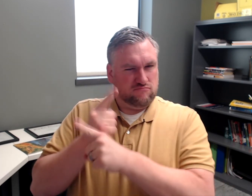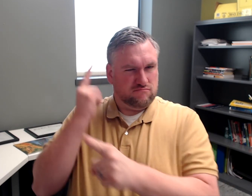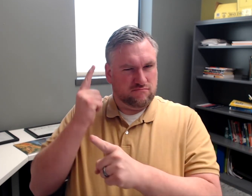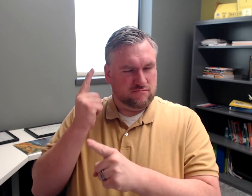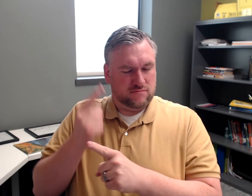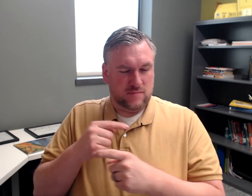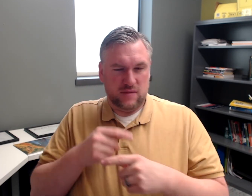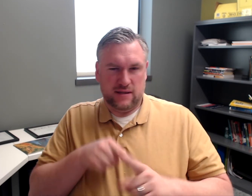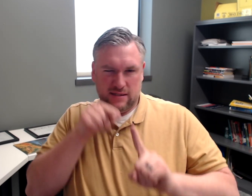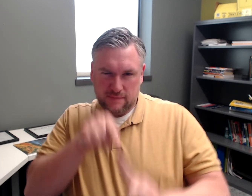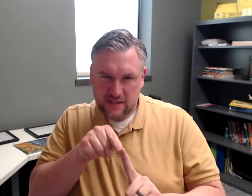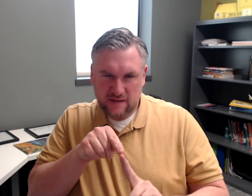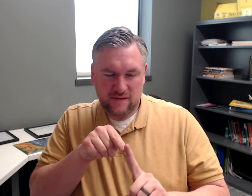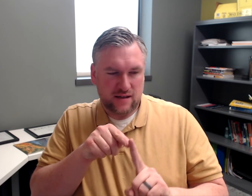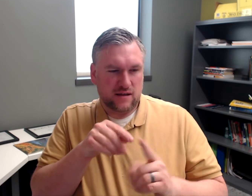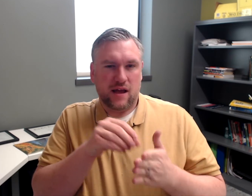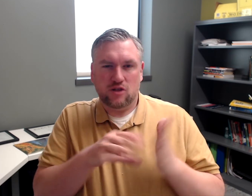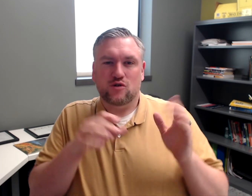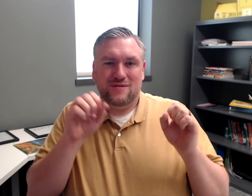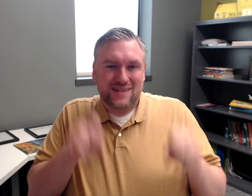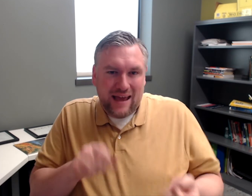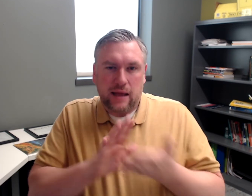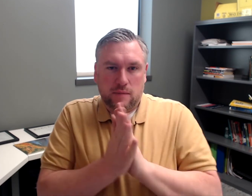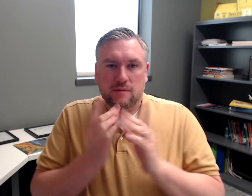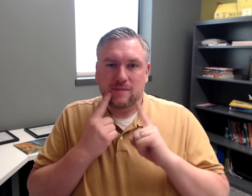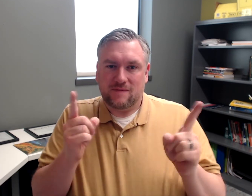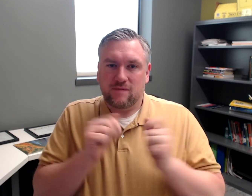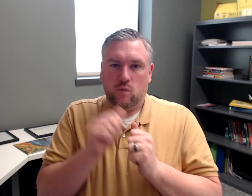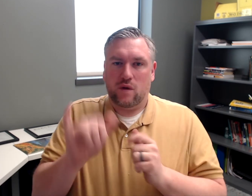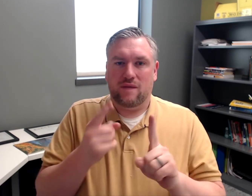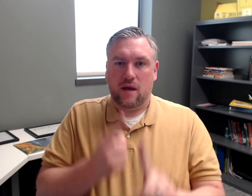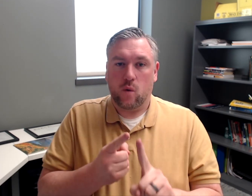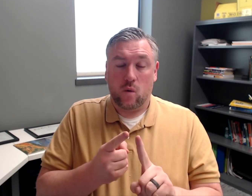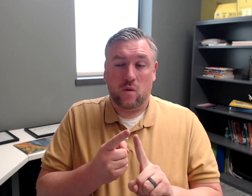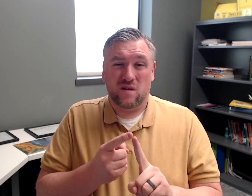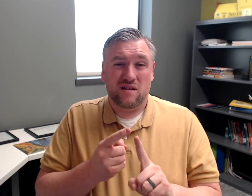Make sure that the timeline feels right for students to be able to be successful.